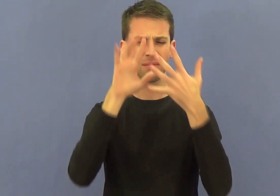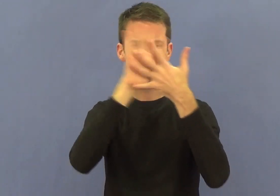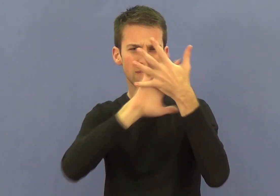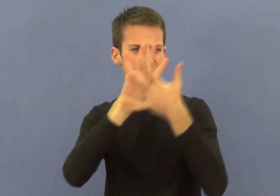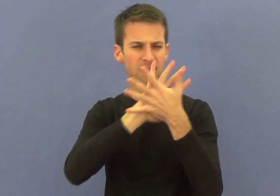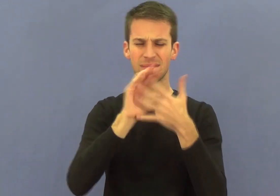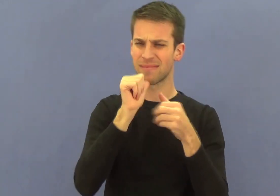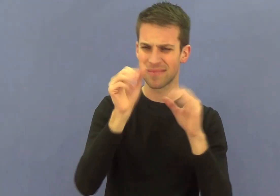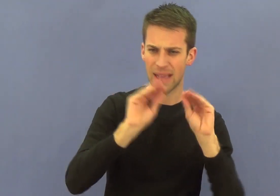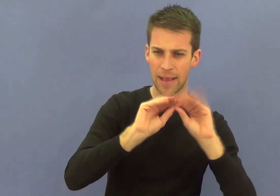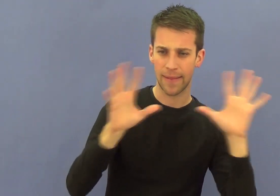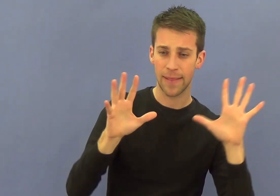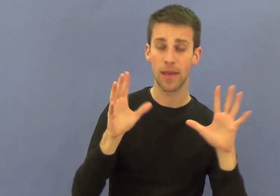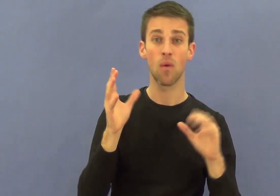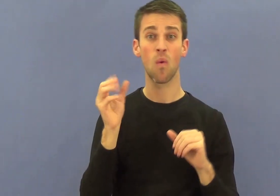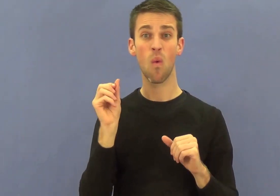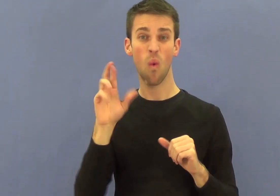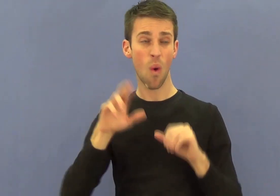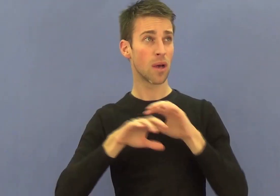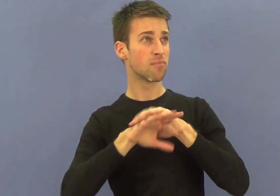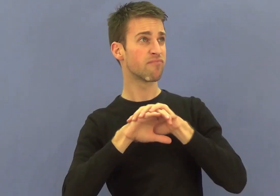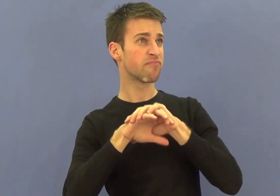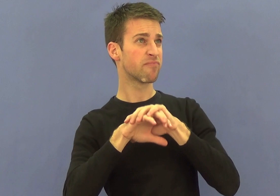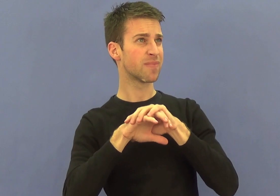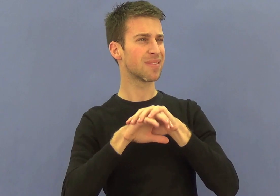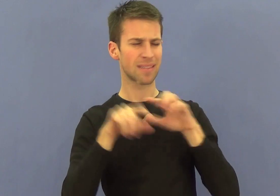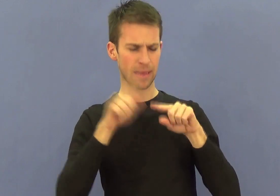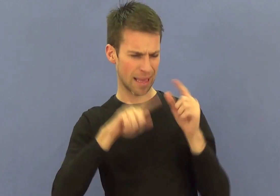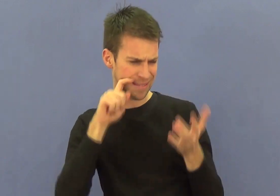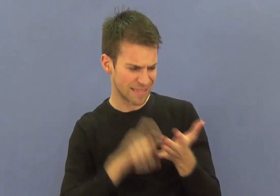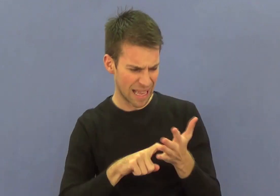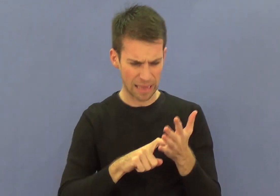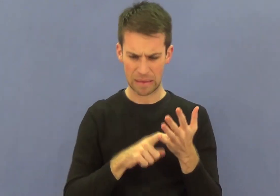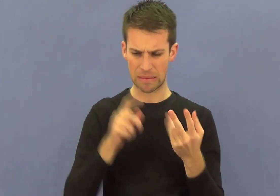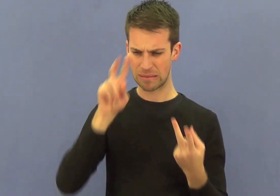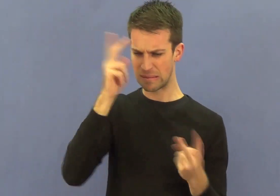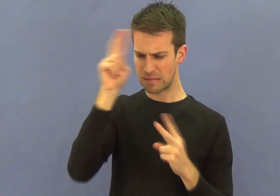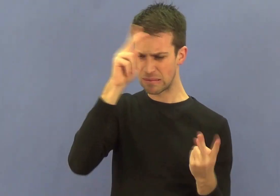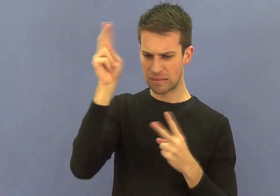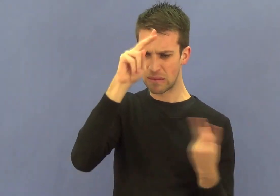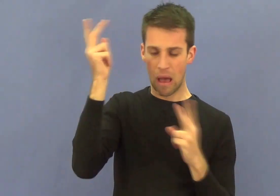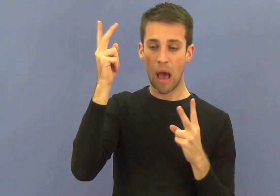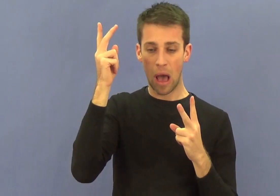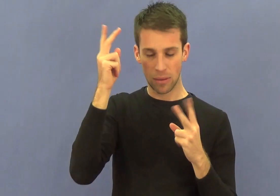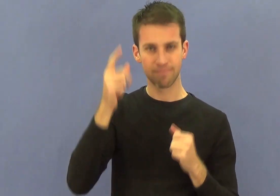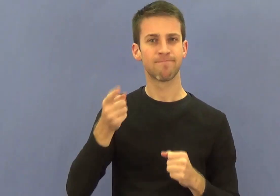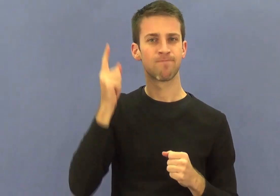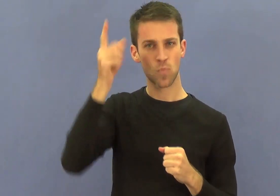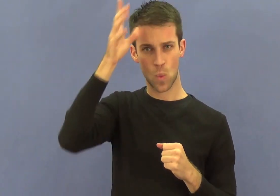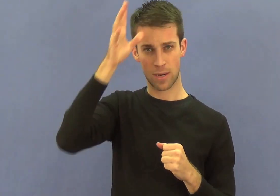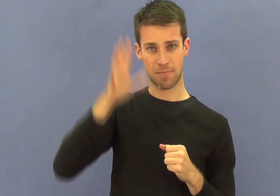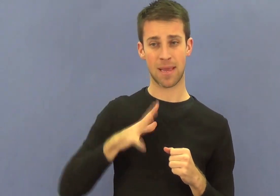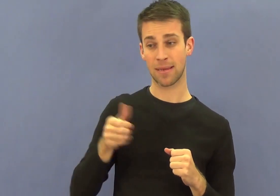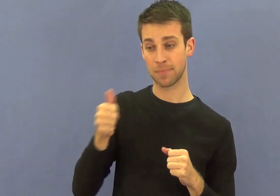standard signs. Most of the adapted signs were developed by Anindya Bhattacharya,